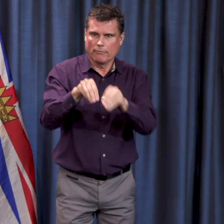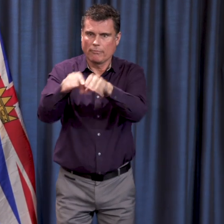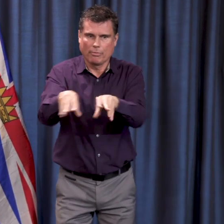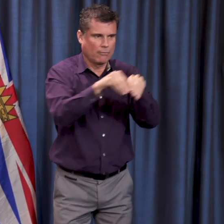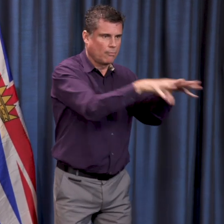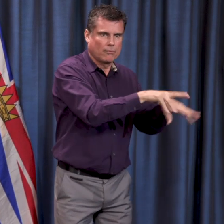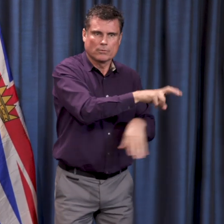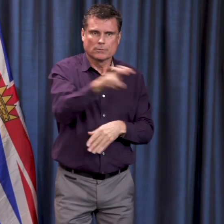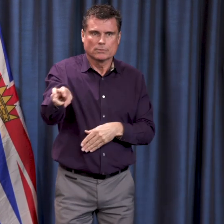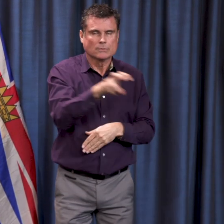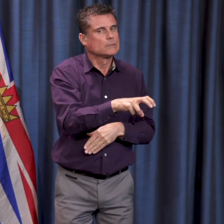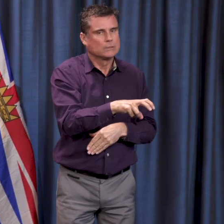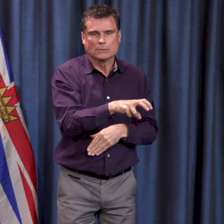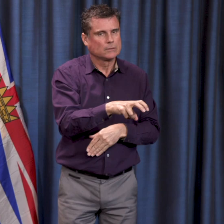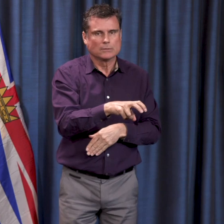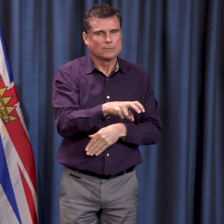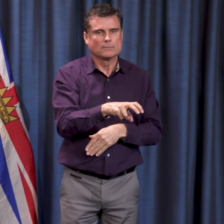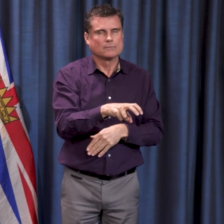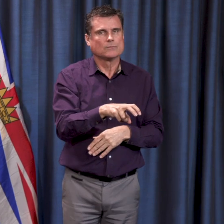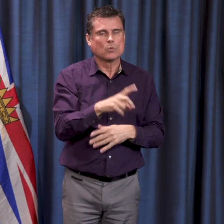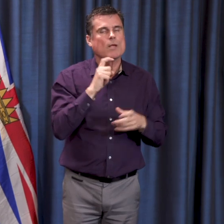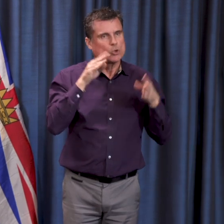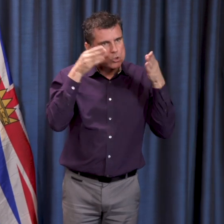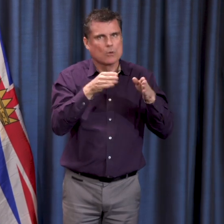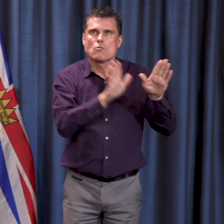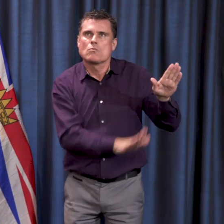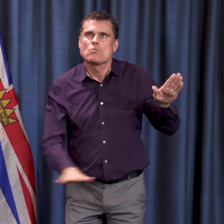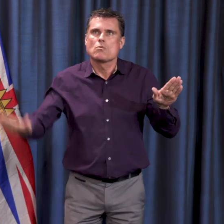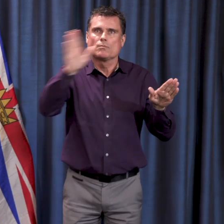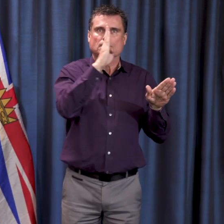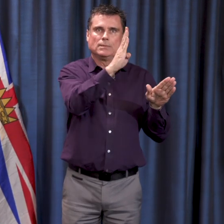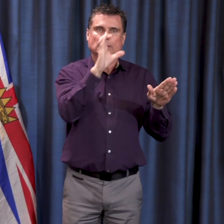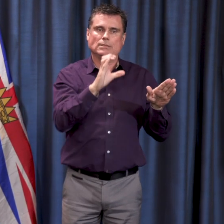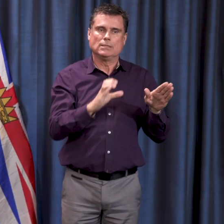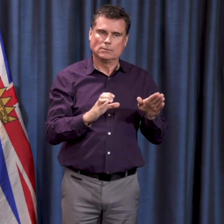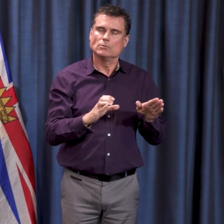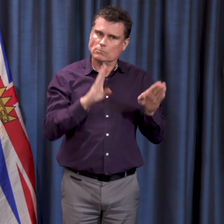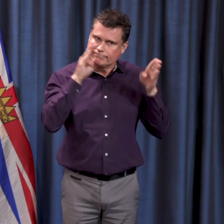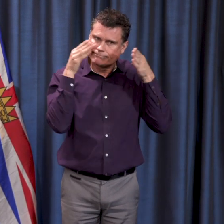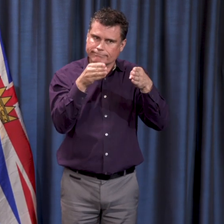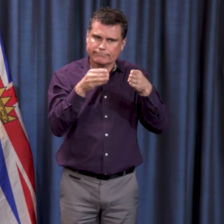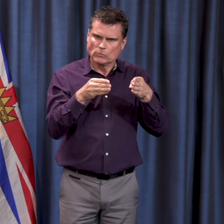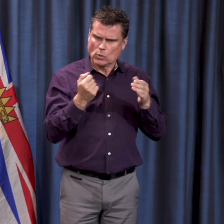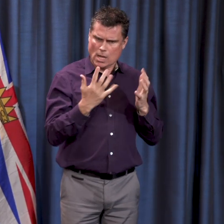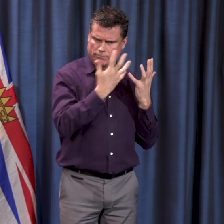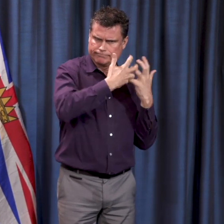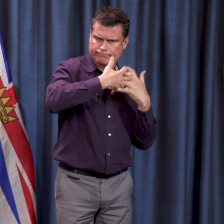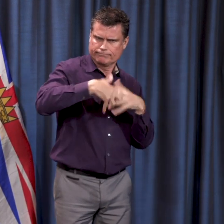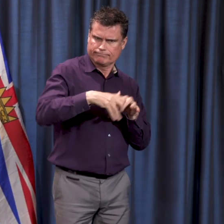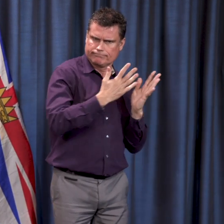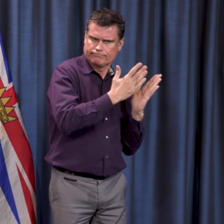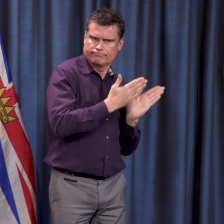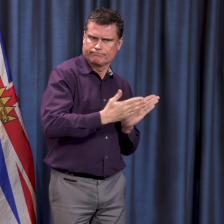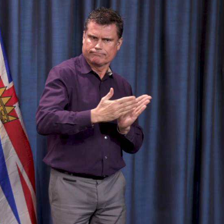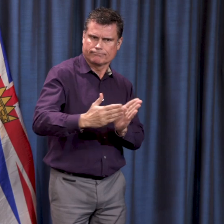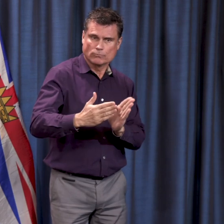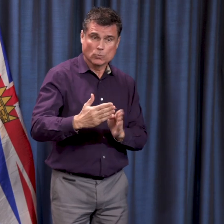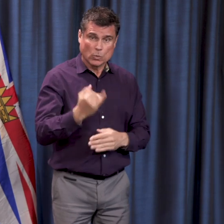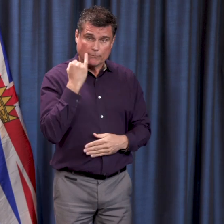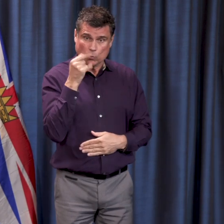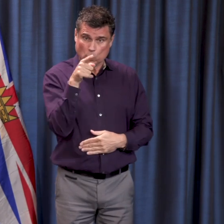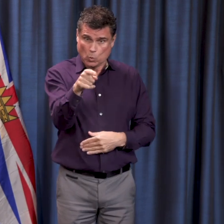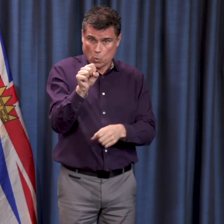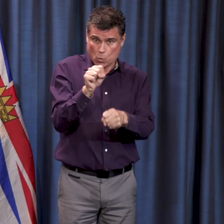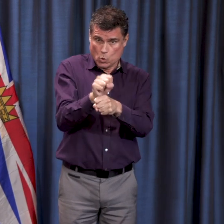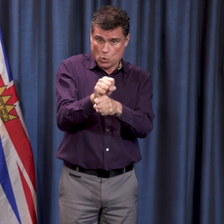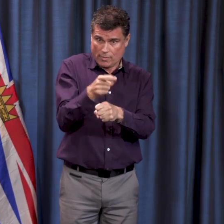across the province to now sort that out so that we can assign people to a specific long-term care home,